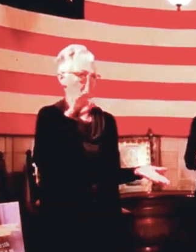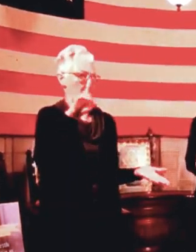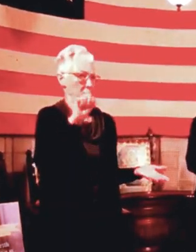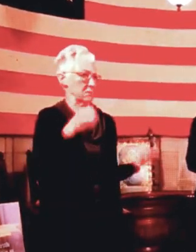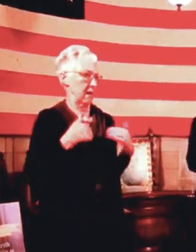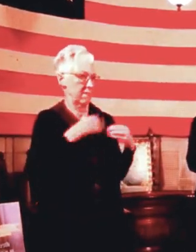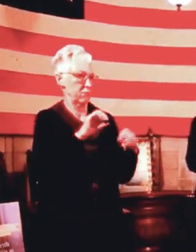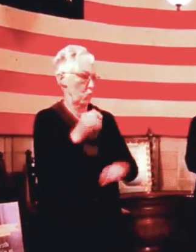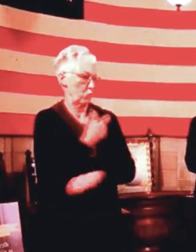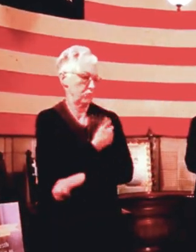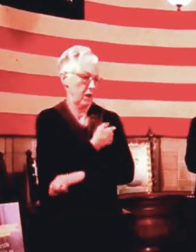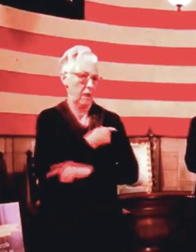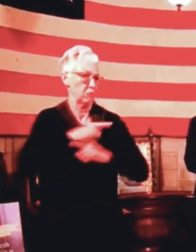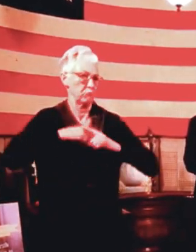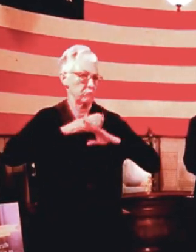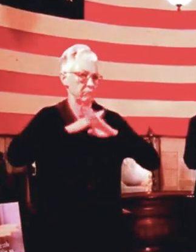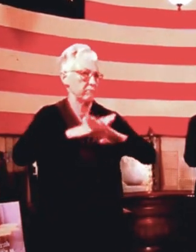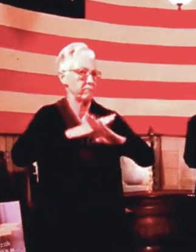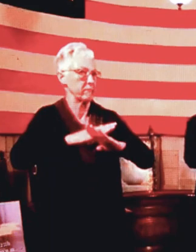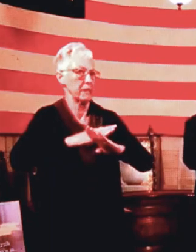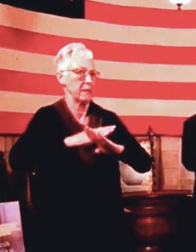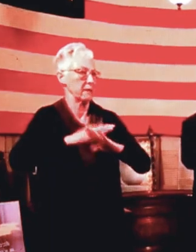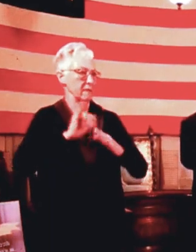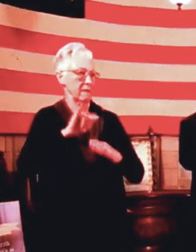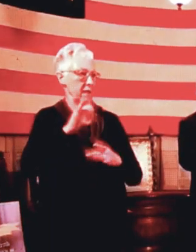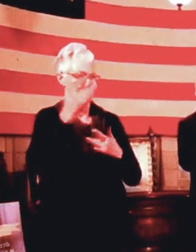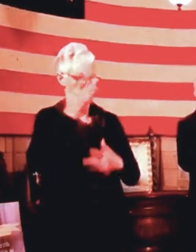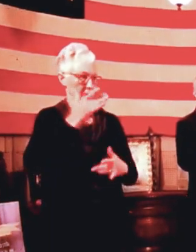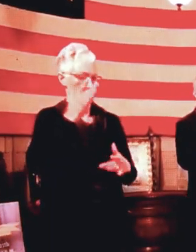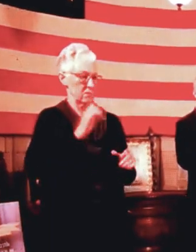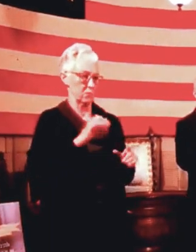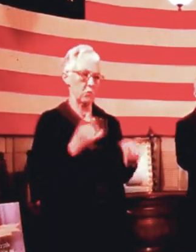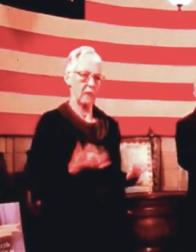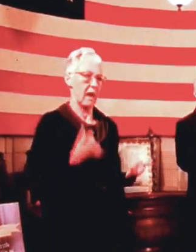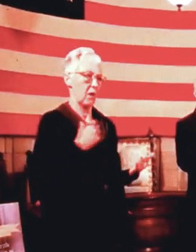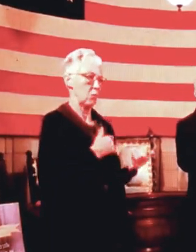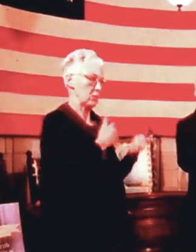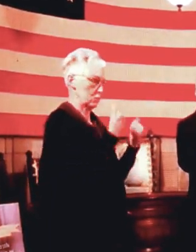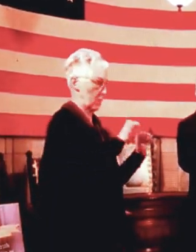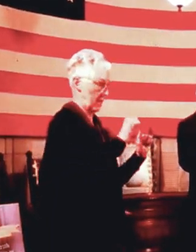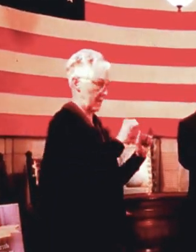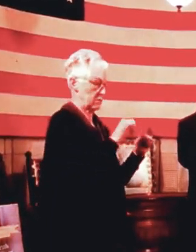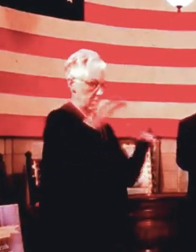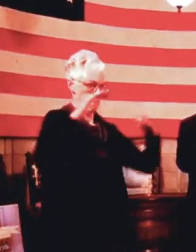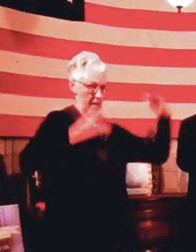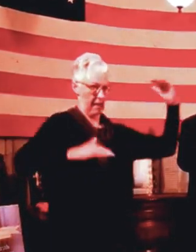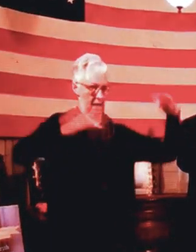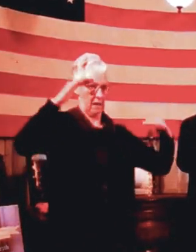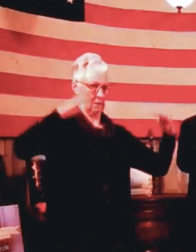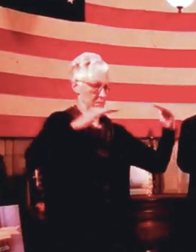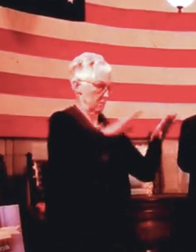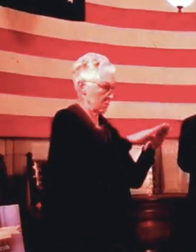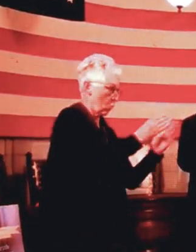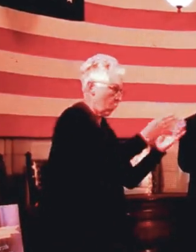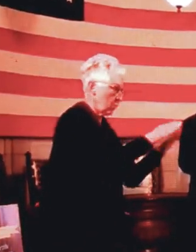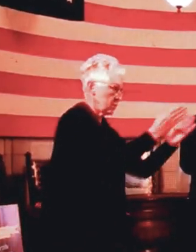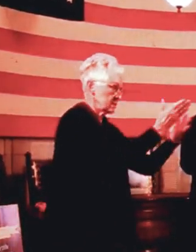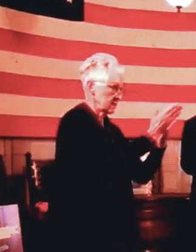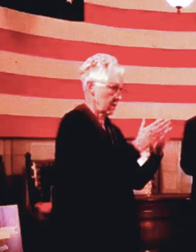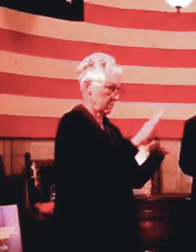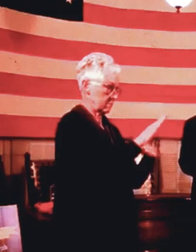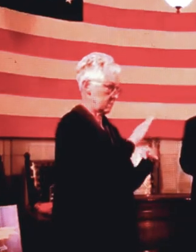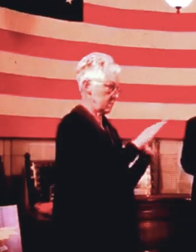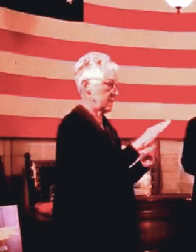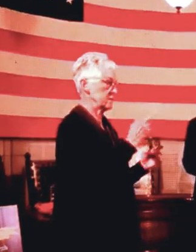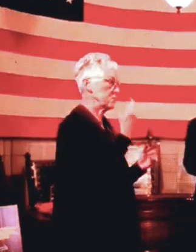back to a more normal way of life. And so that's what we're in the phase of right now is starting to loosen some of these restrictions, like we did starting earlier this